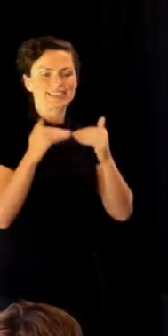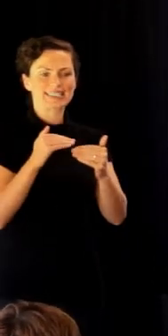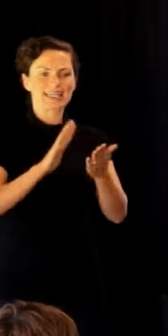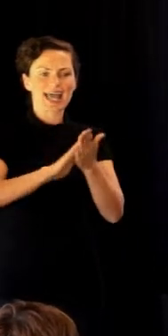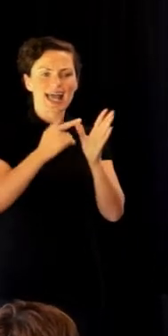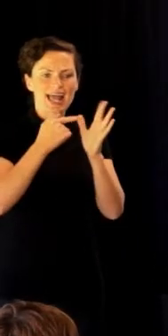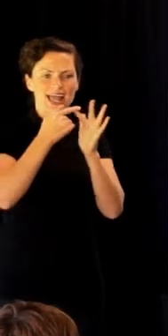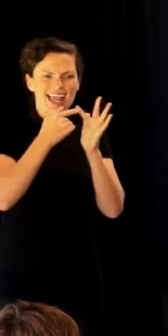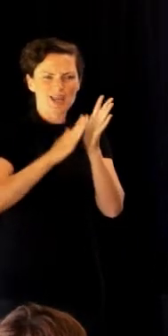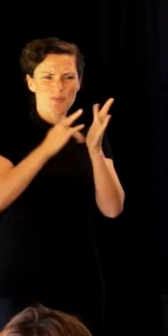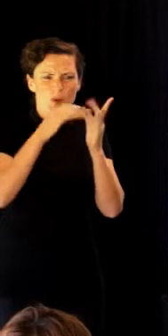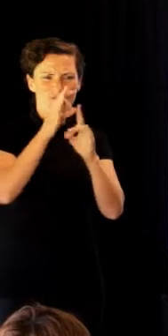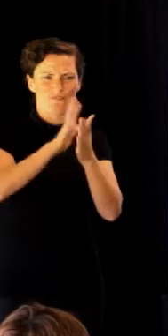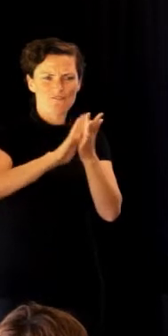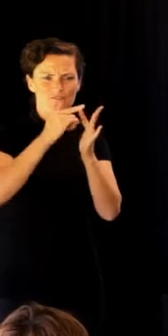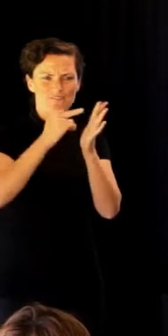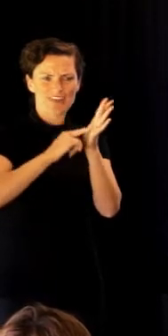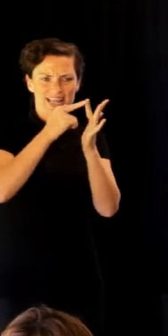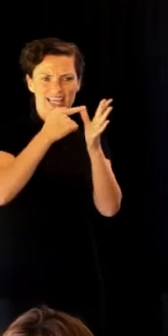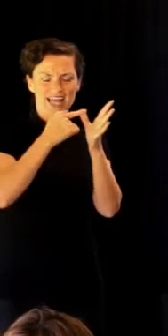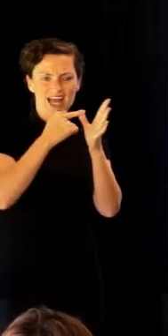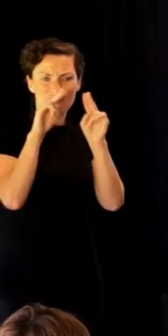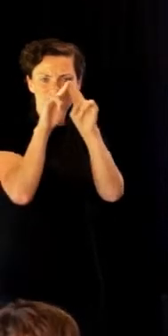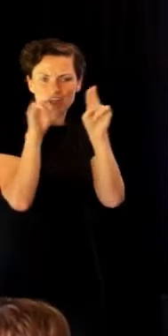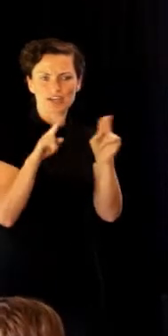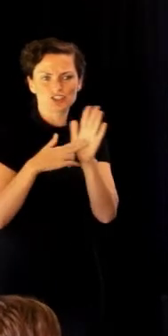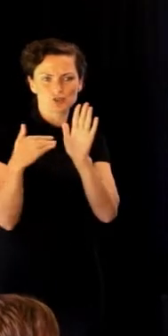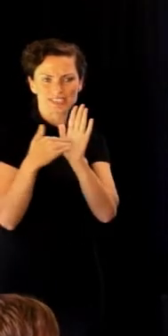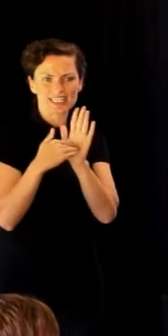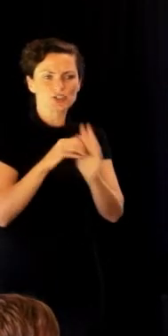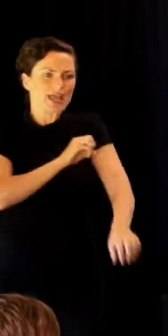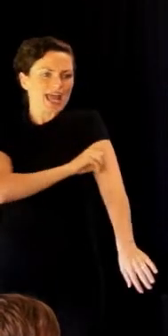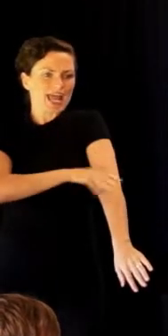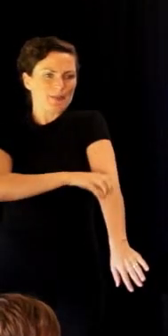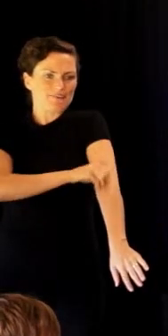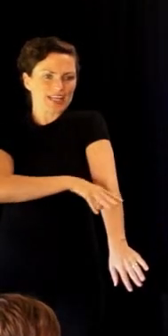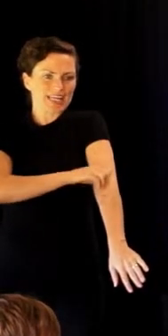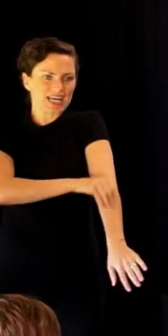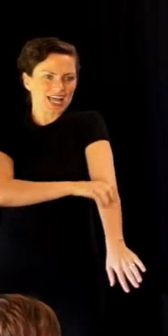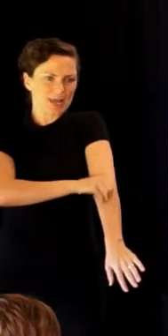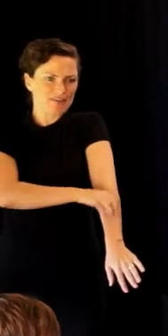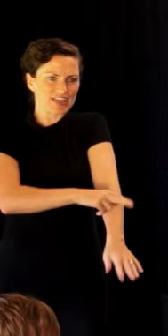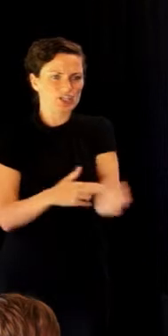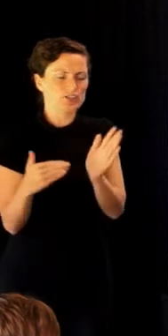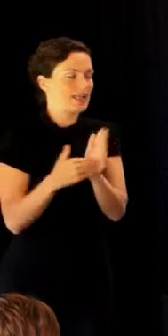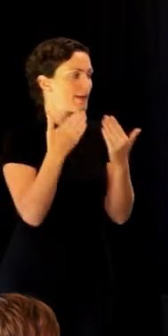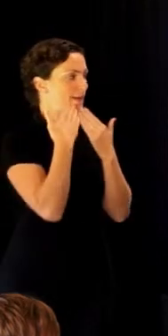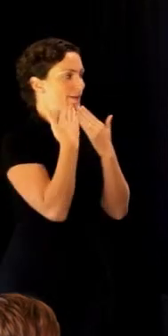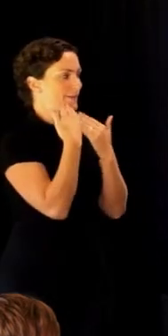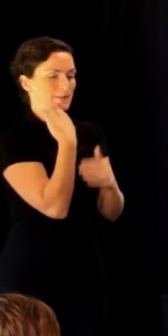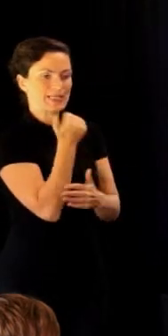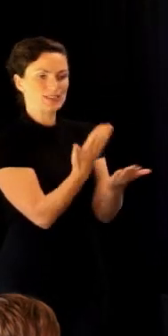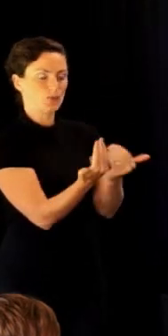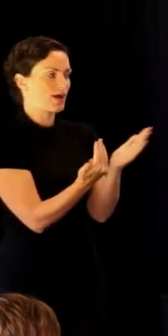And to share their reflections on seeking direction and a voice from Māori, please welcome Haemophilia